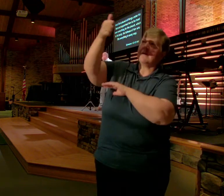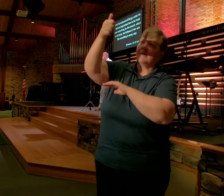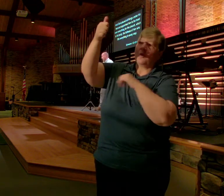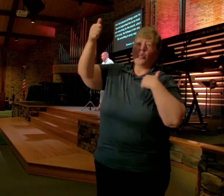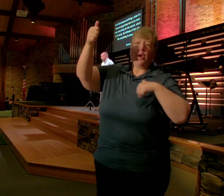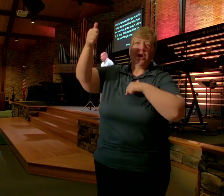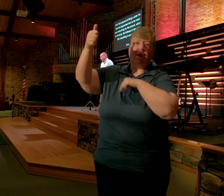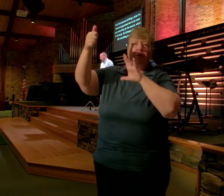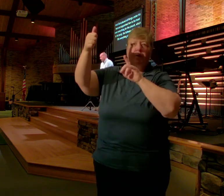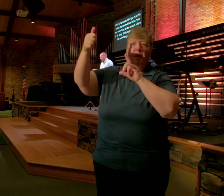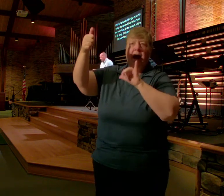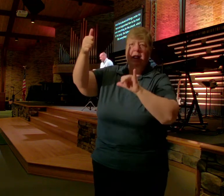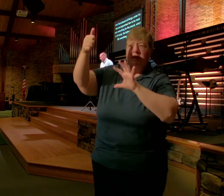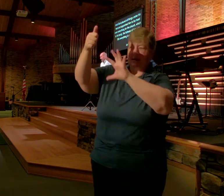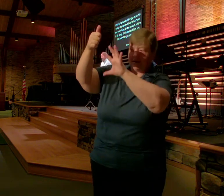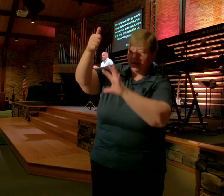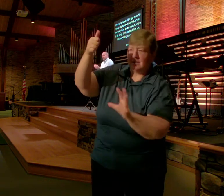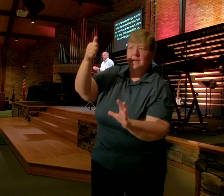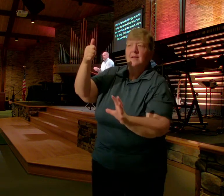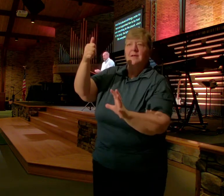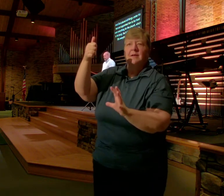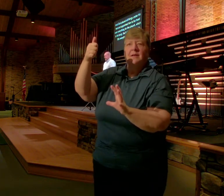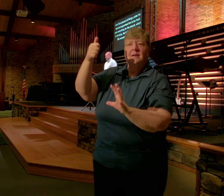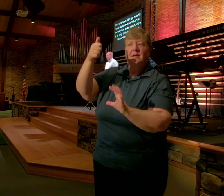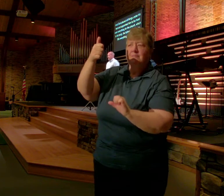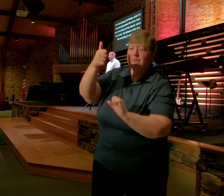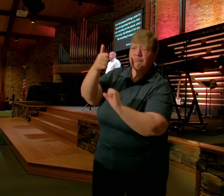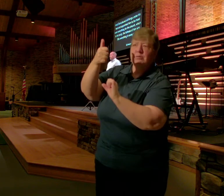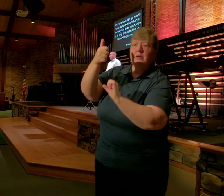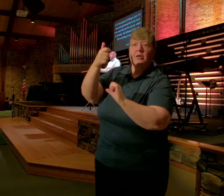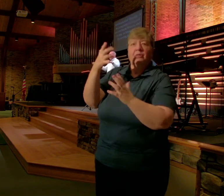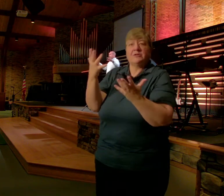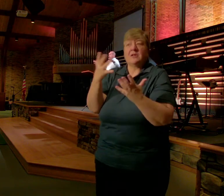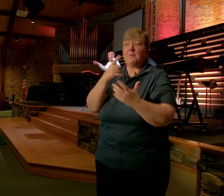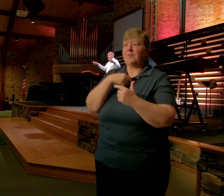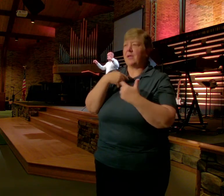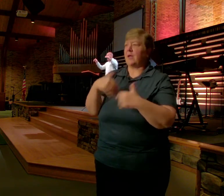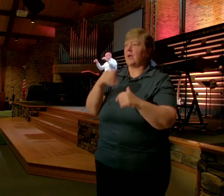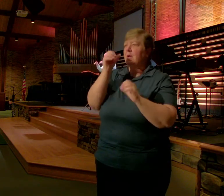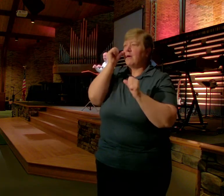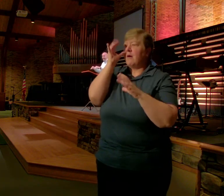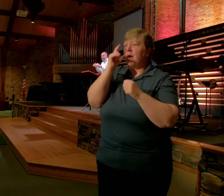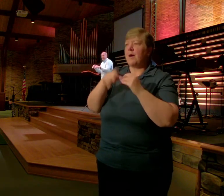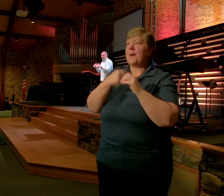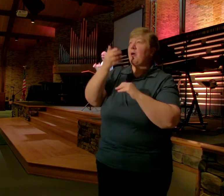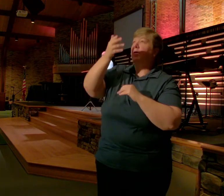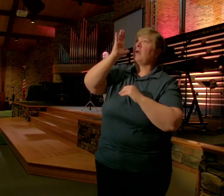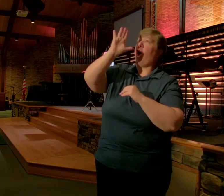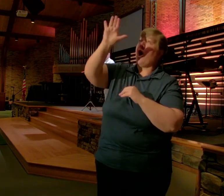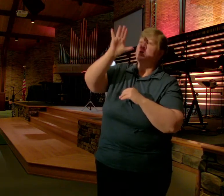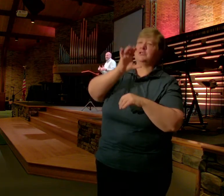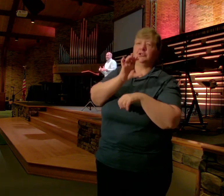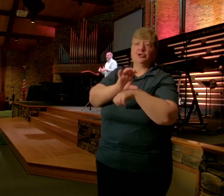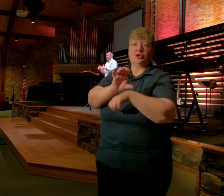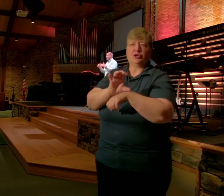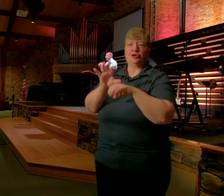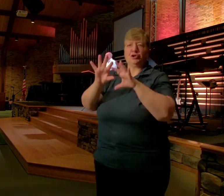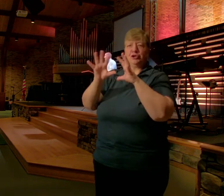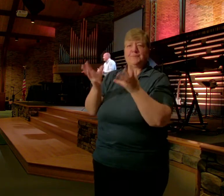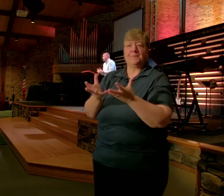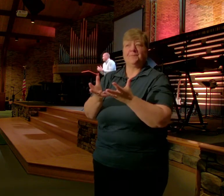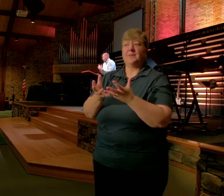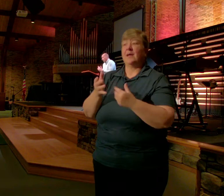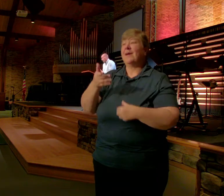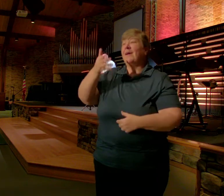About God God's church And then this God places His spirit Into